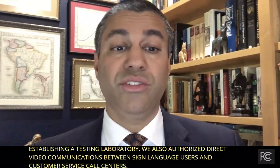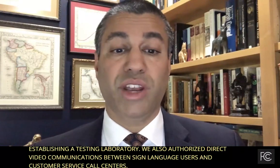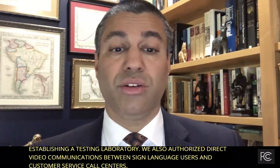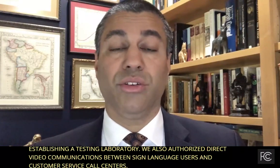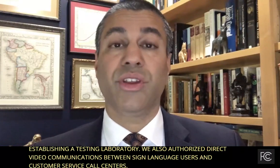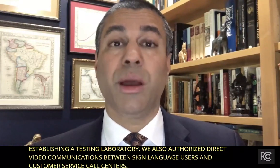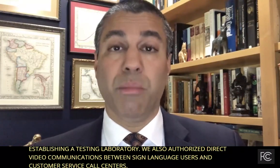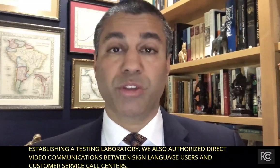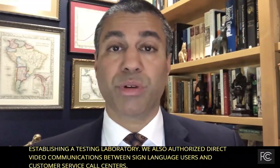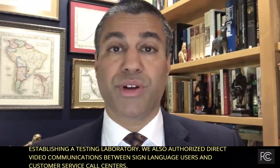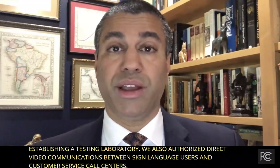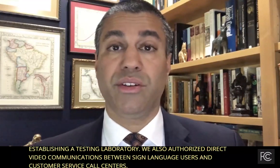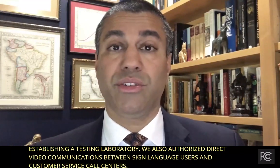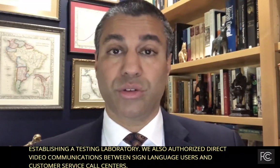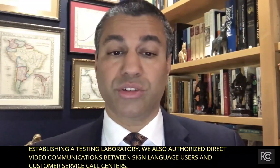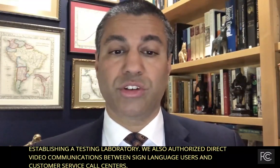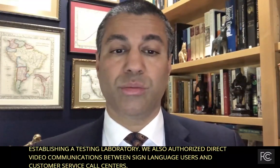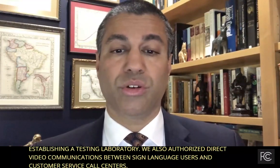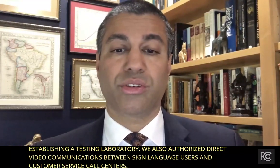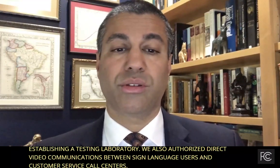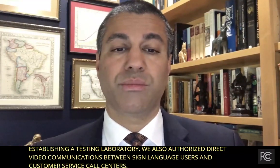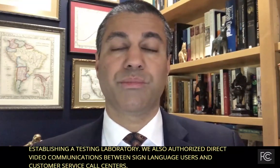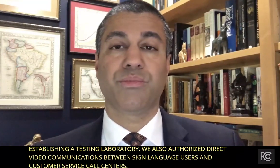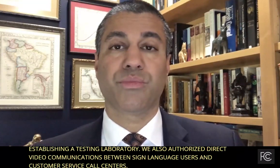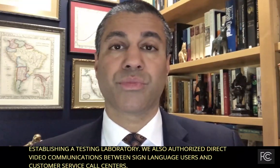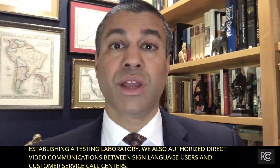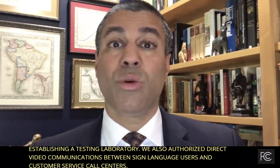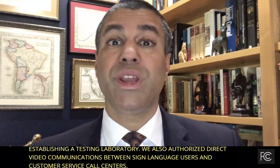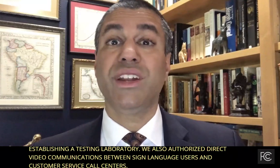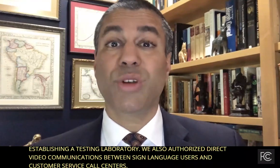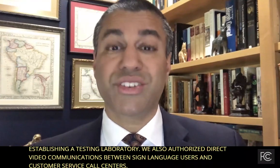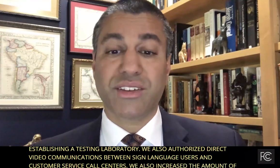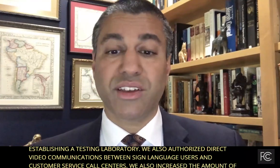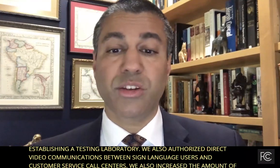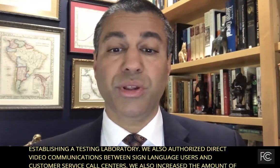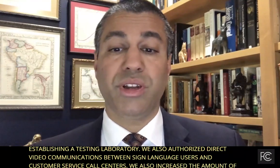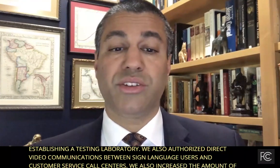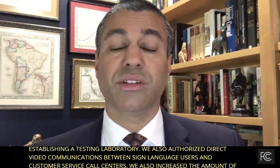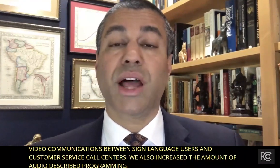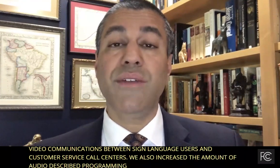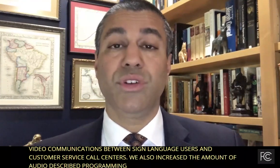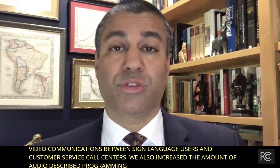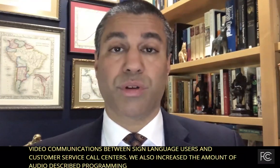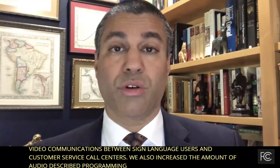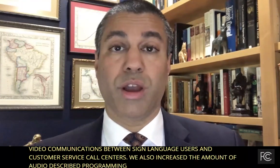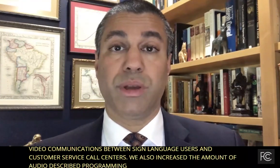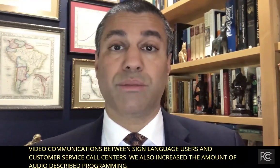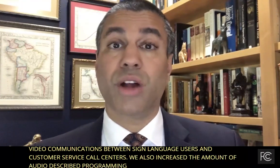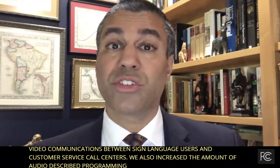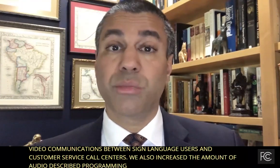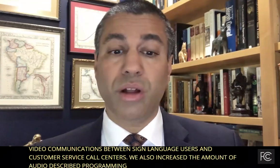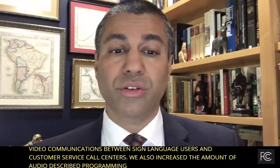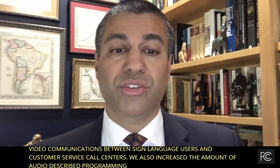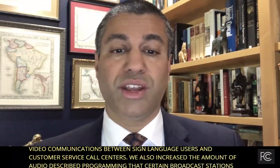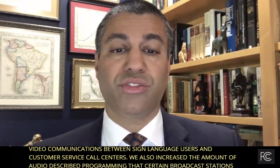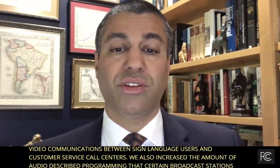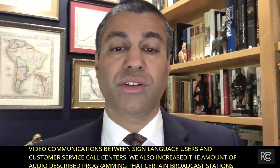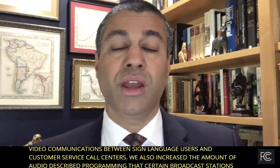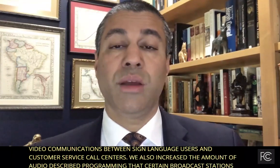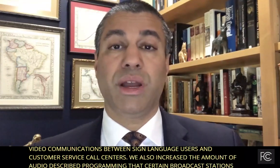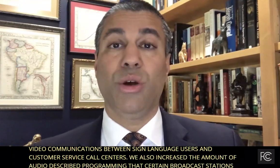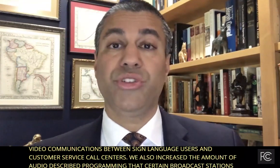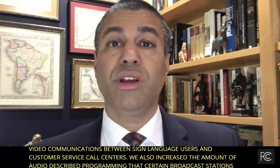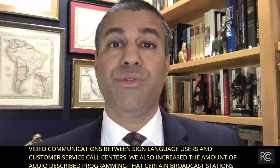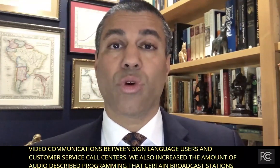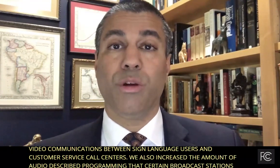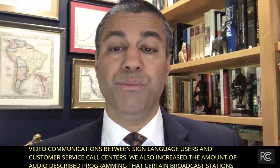and channels must provide to consumers. We increased accessibility to live news programming on smaller stations